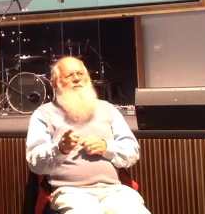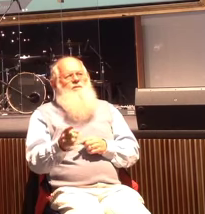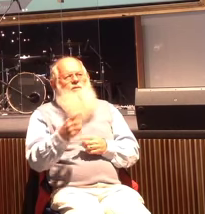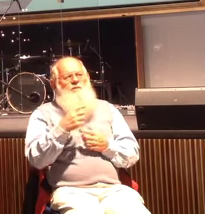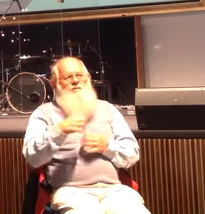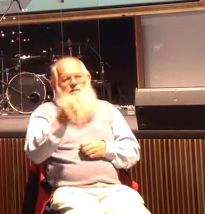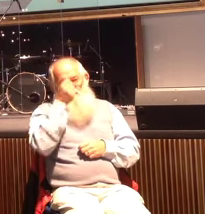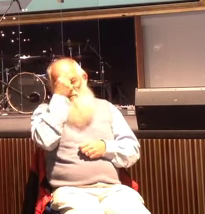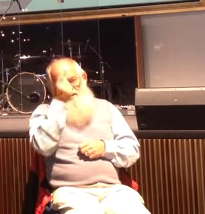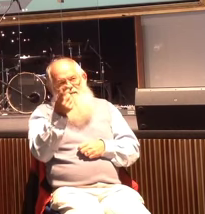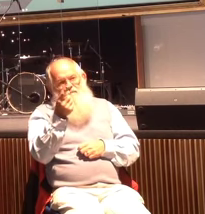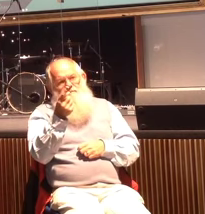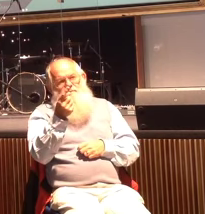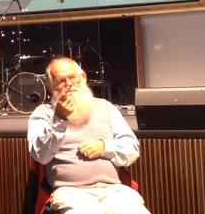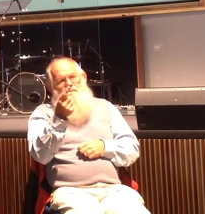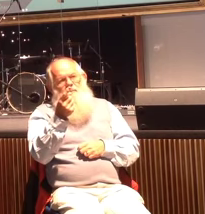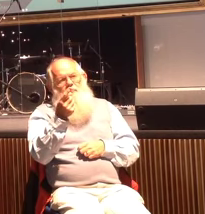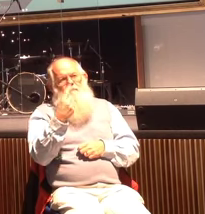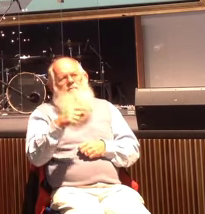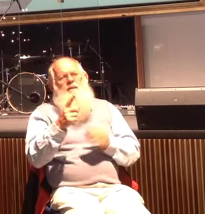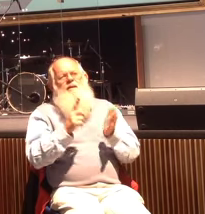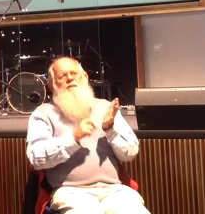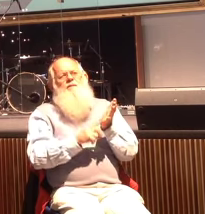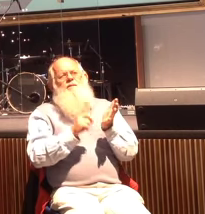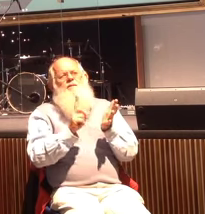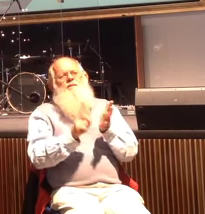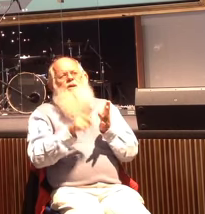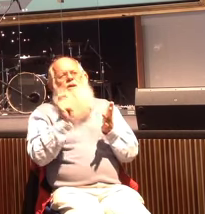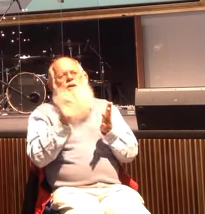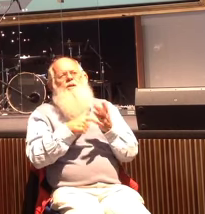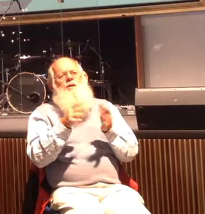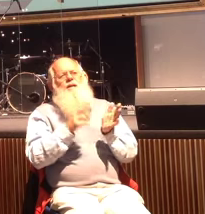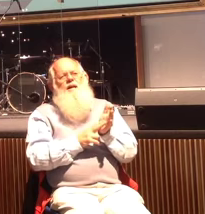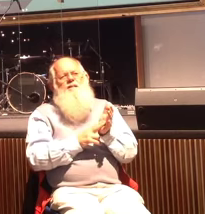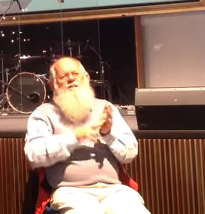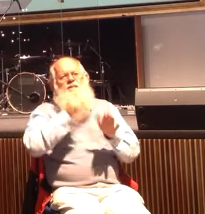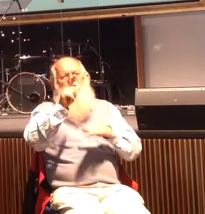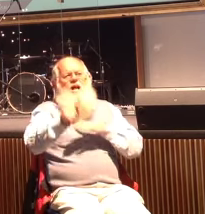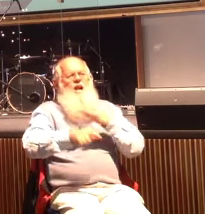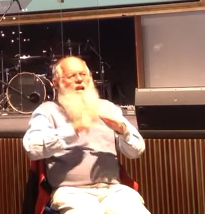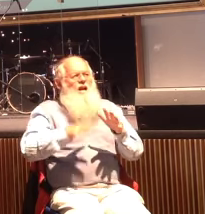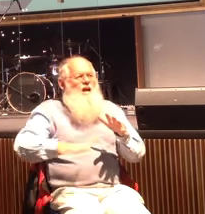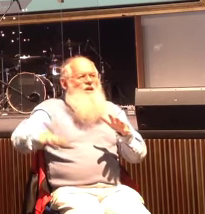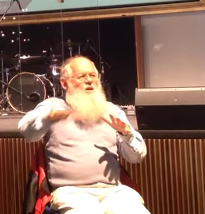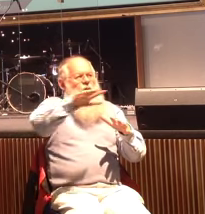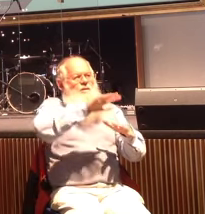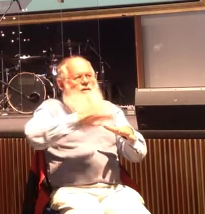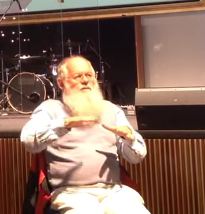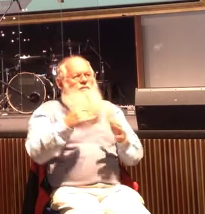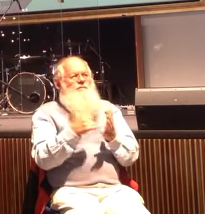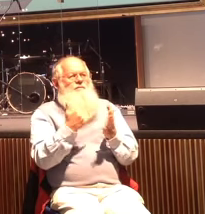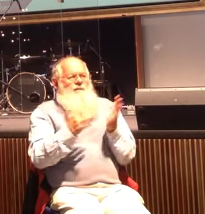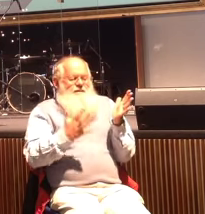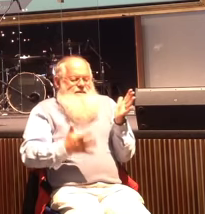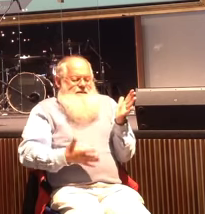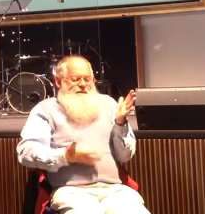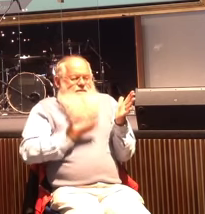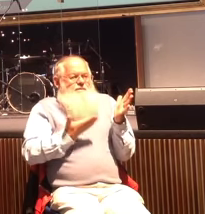know is that the geographical locations and the landscape around the Sea of Galilee is very interesting. It's